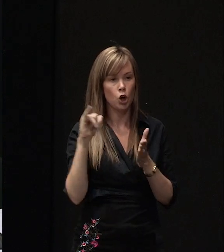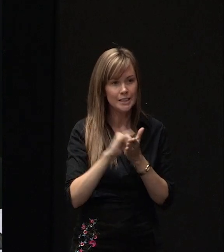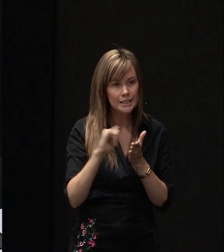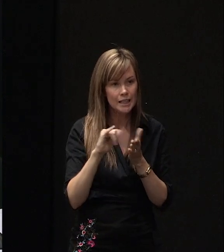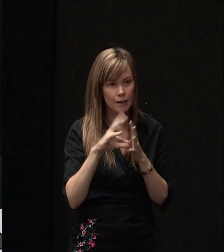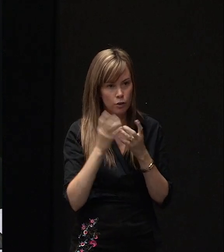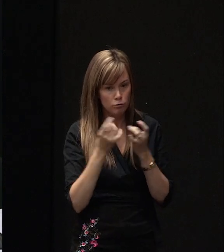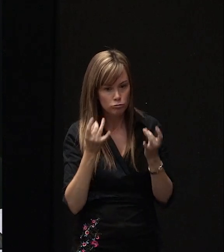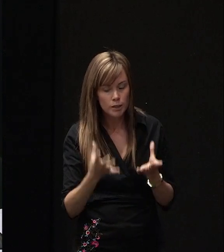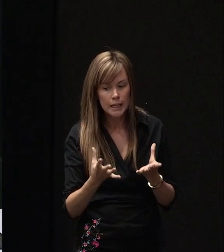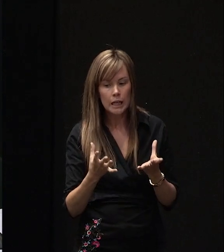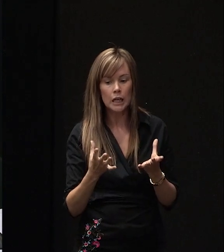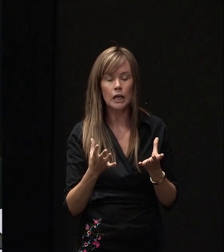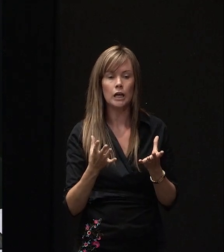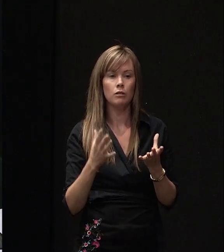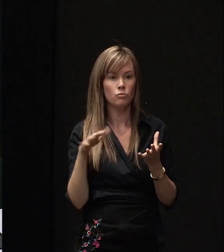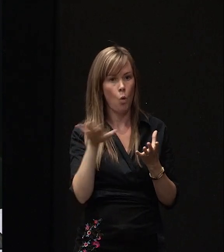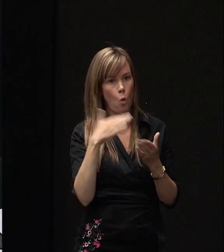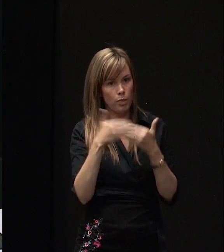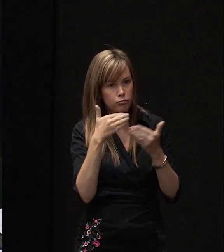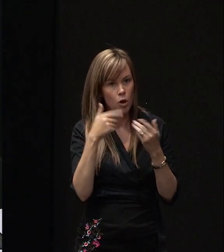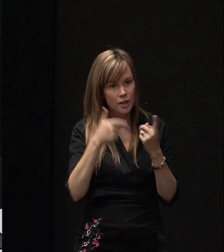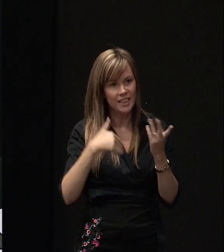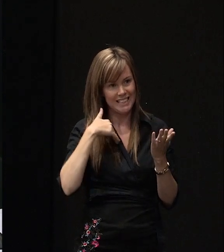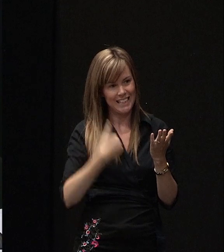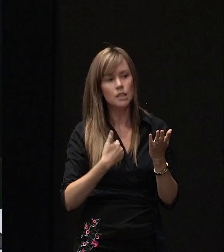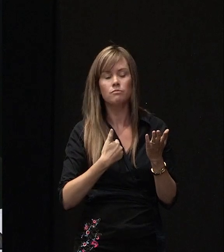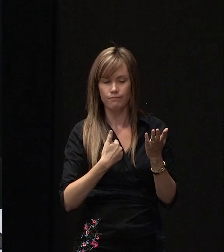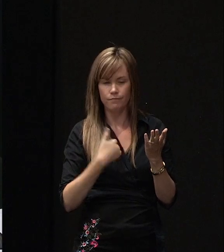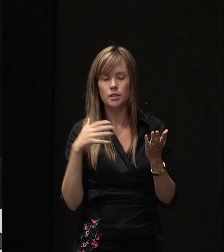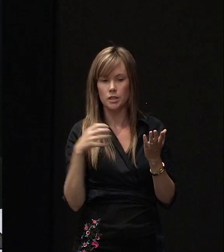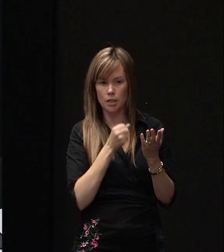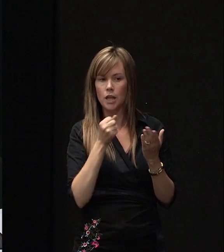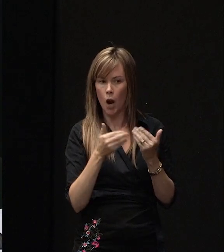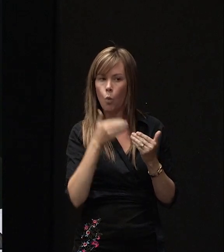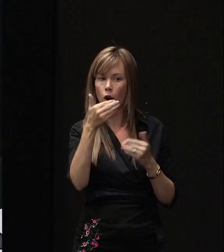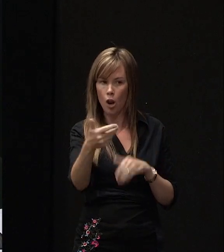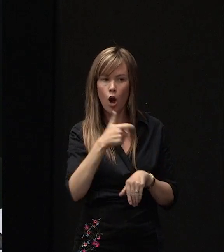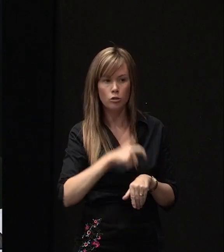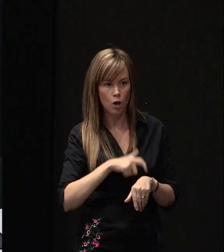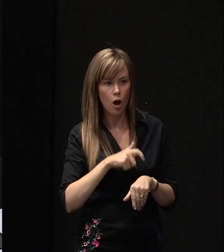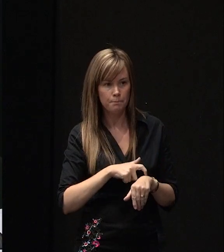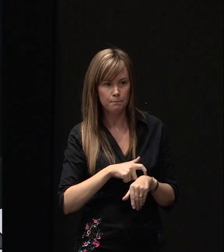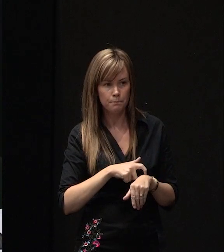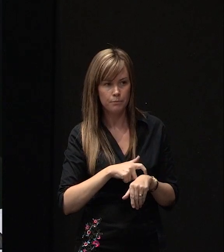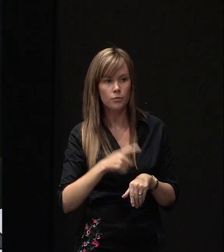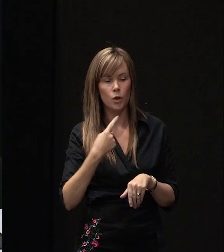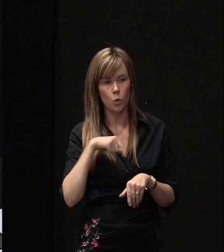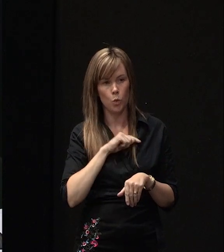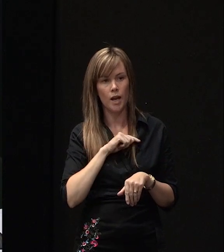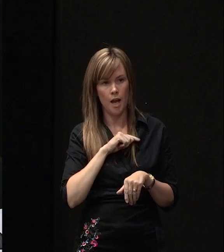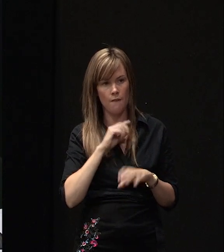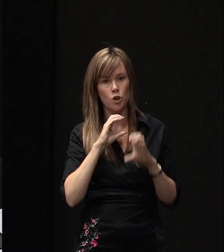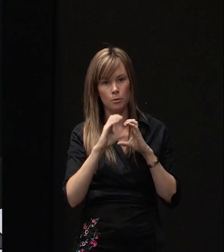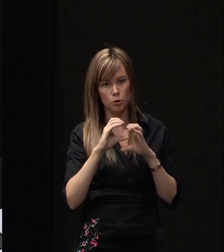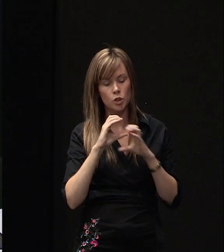getting all the processes that are needed. It does take quite a long time. We've communicated with